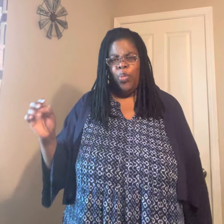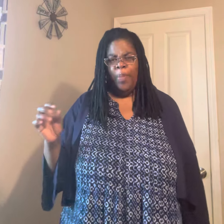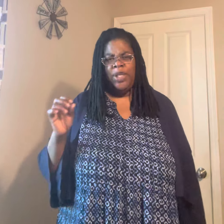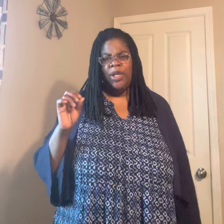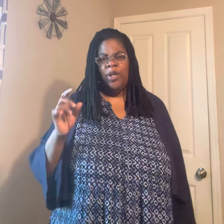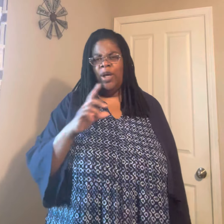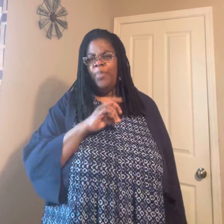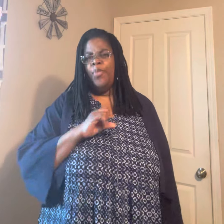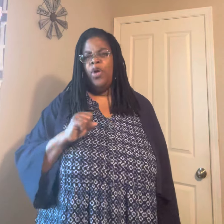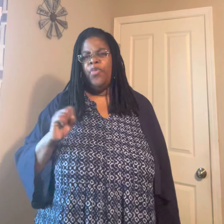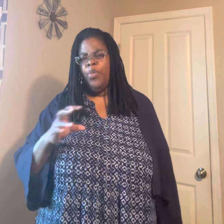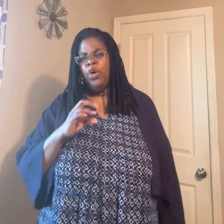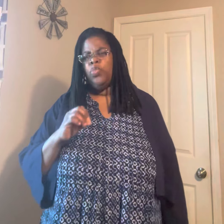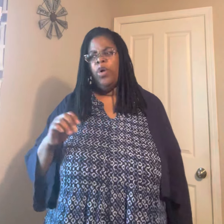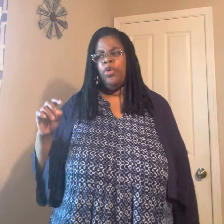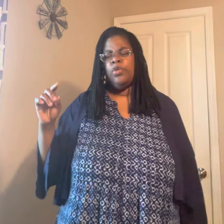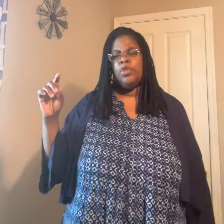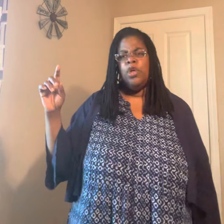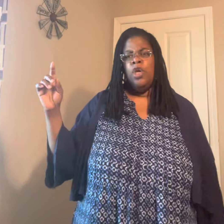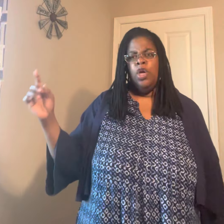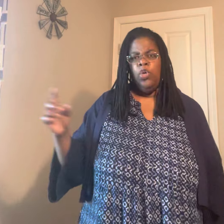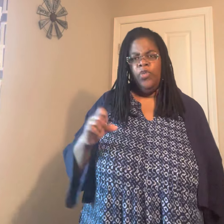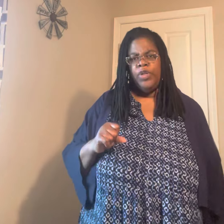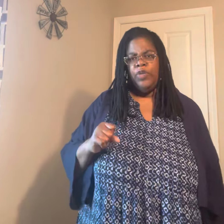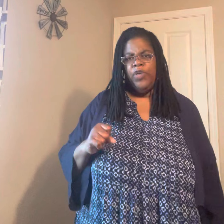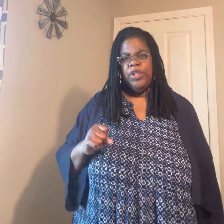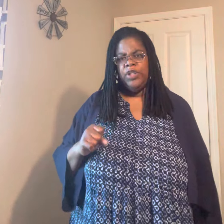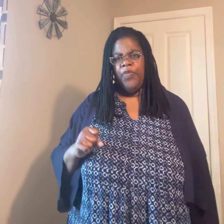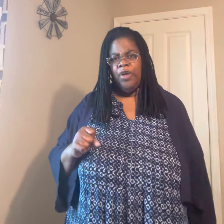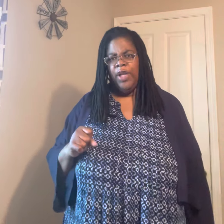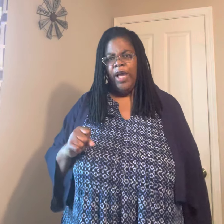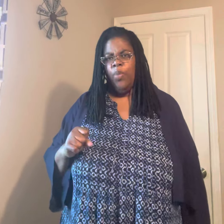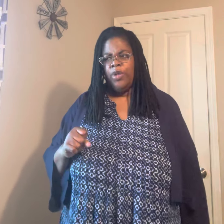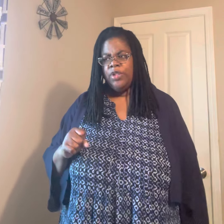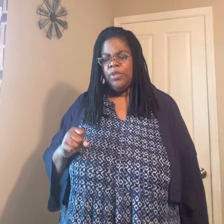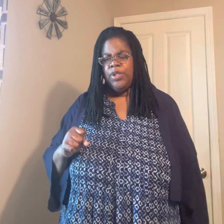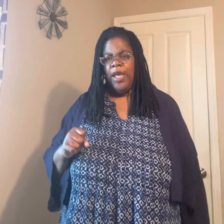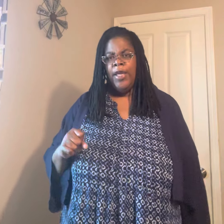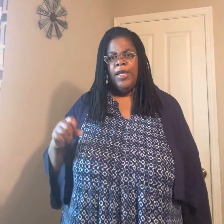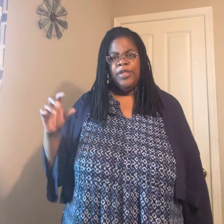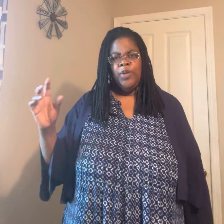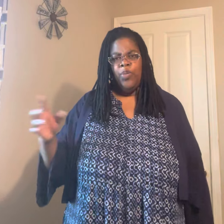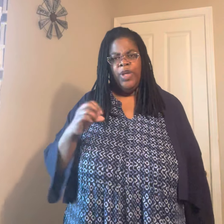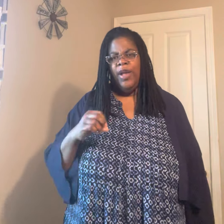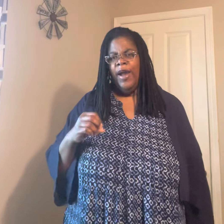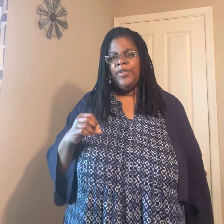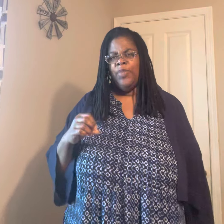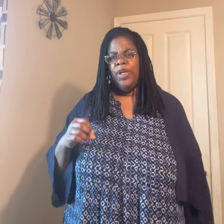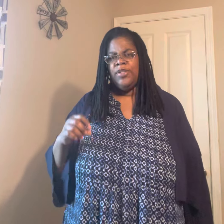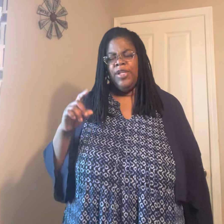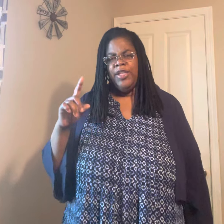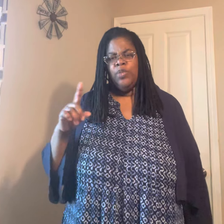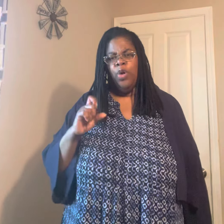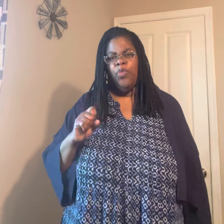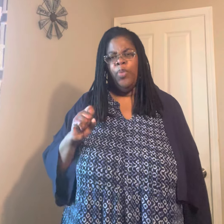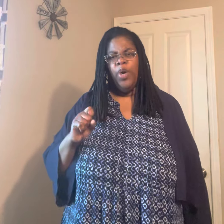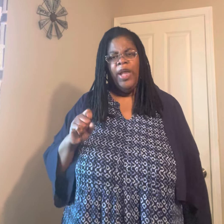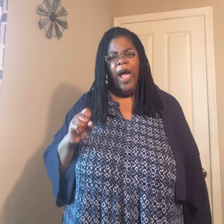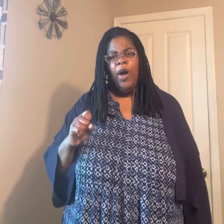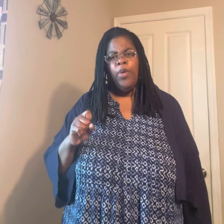oh, well, we need a couple more, a few more workers in order for us to finish this field like I want us to today. So he went and hired someone else and they just worked for one hour.